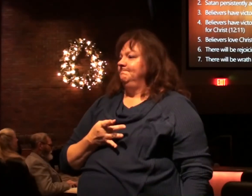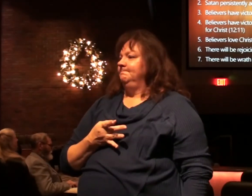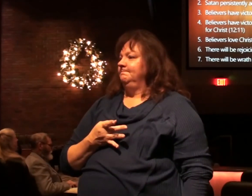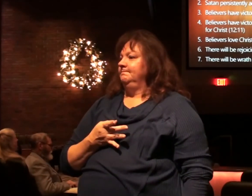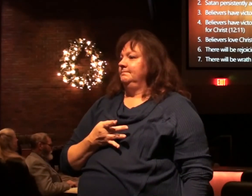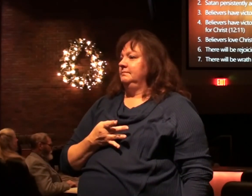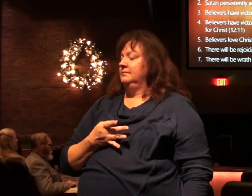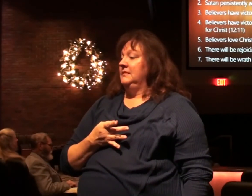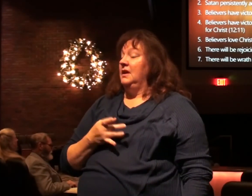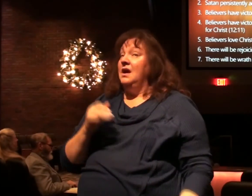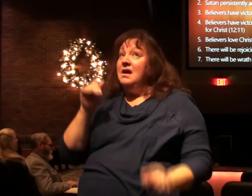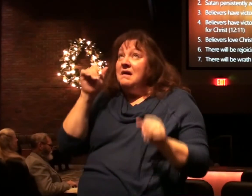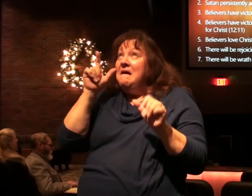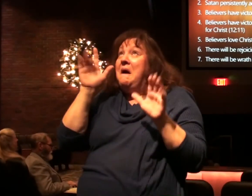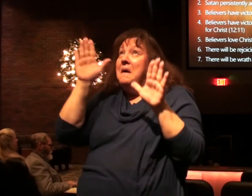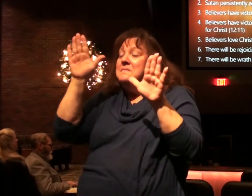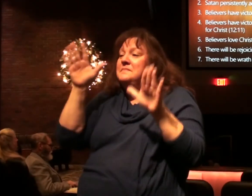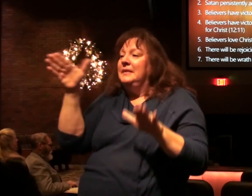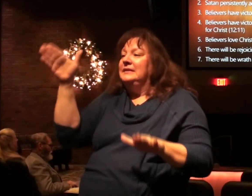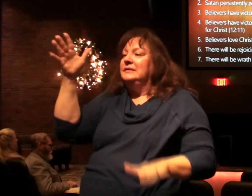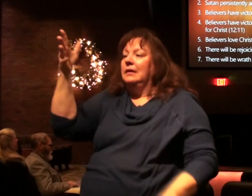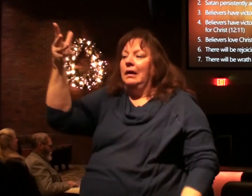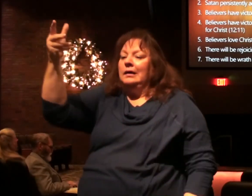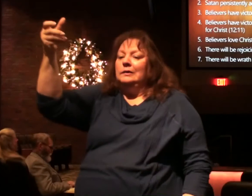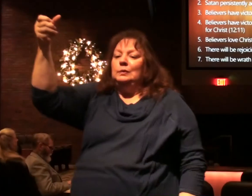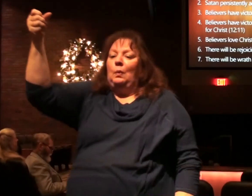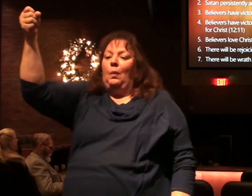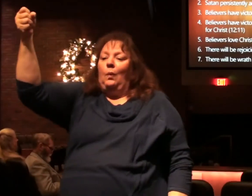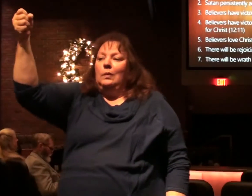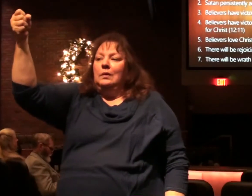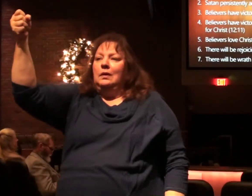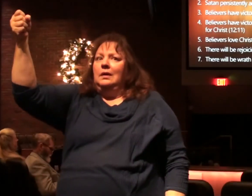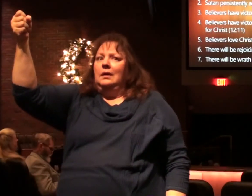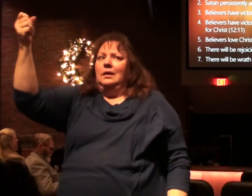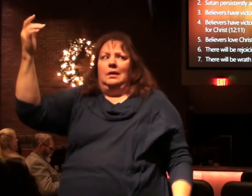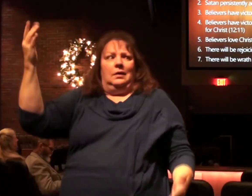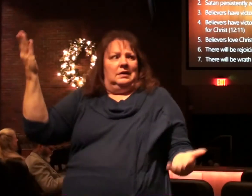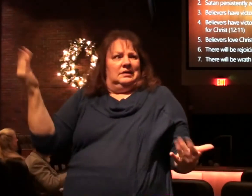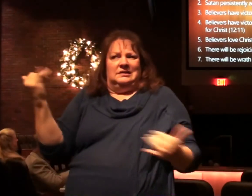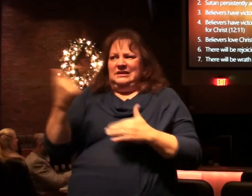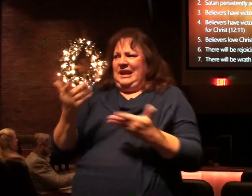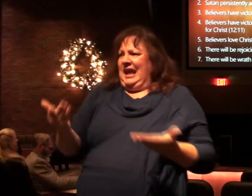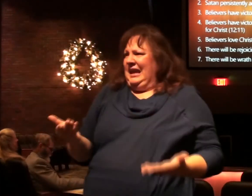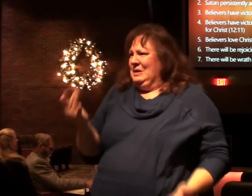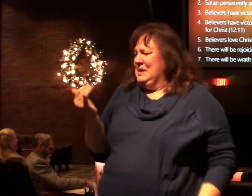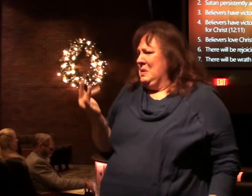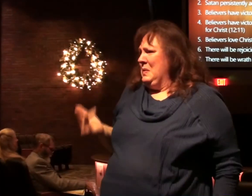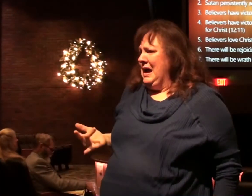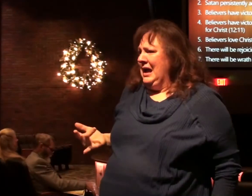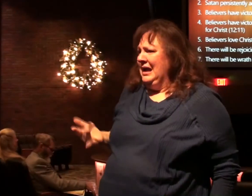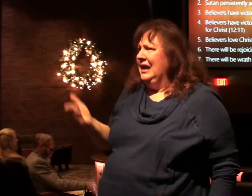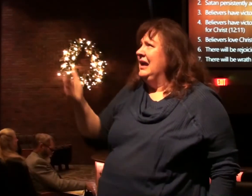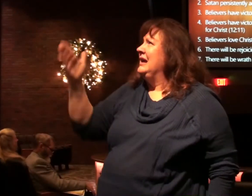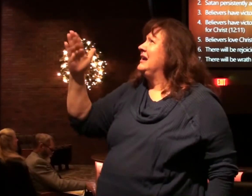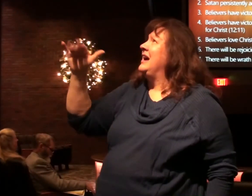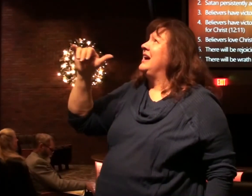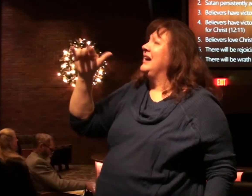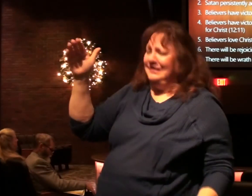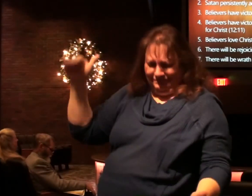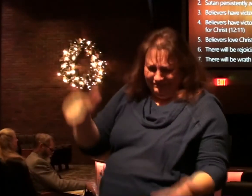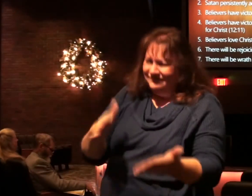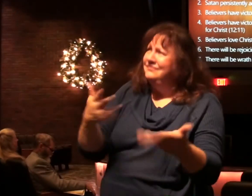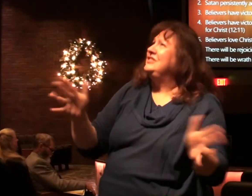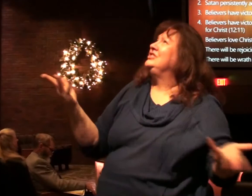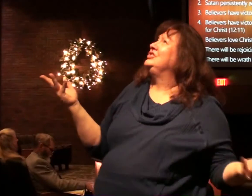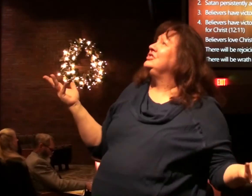But amazingly, God restrains things. Why are we where we are today? Why hasn't God dealt with